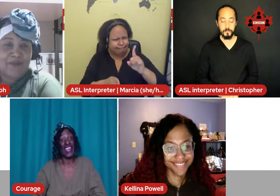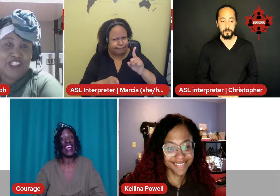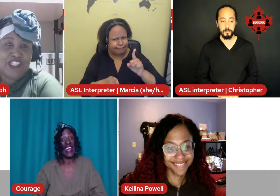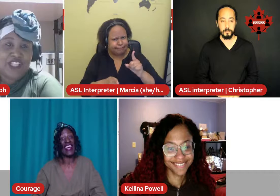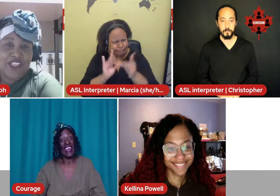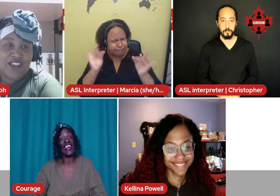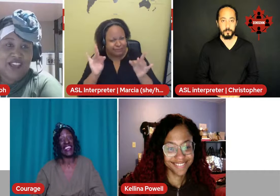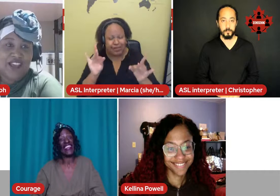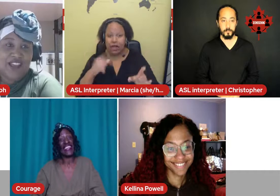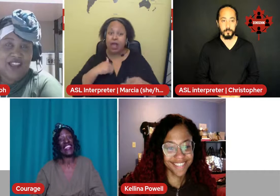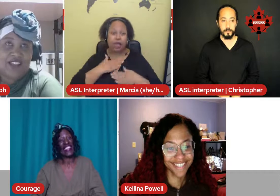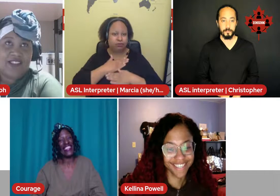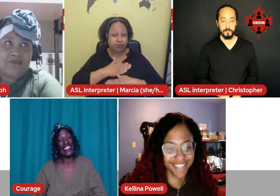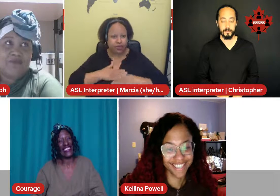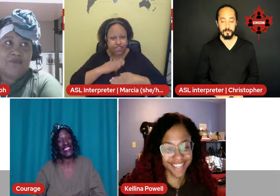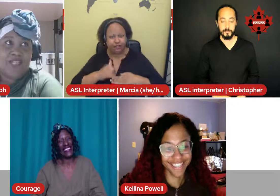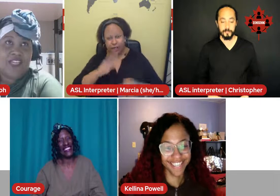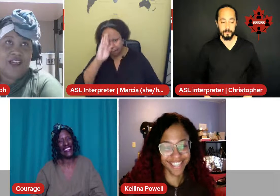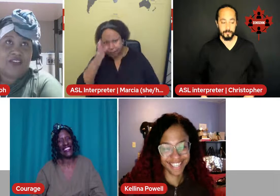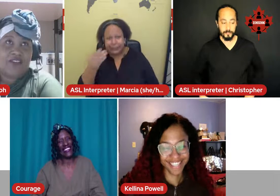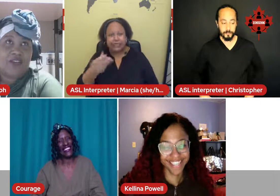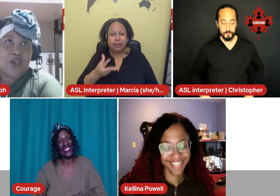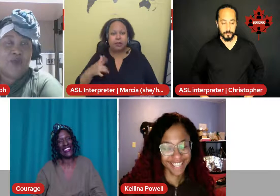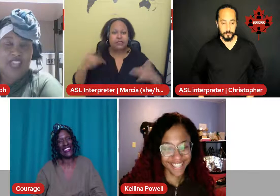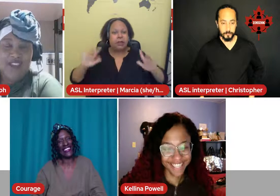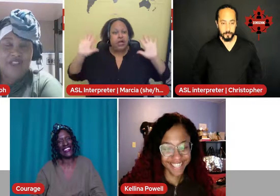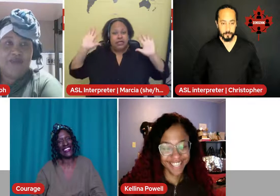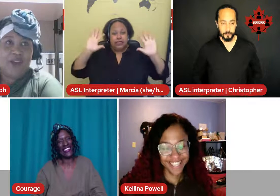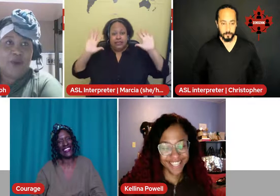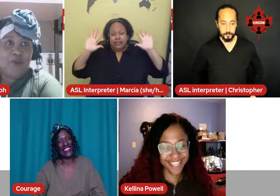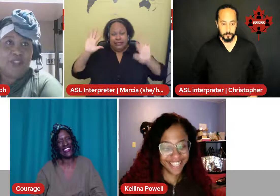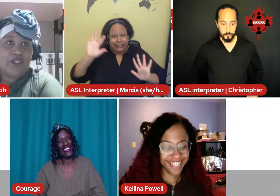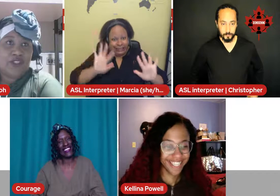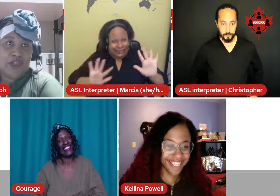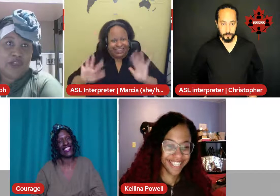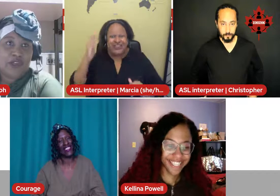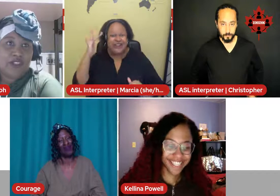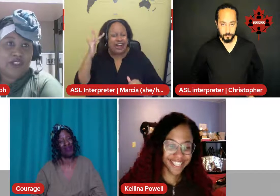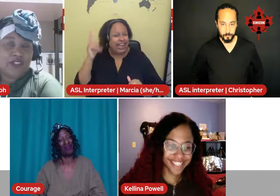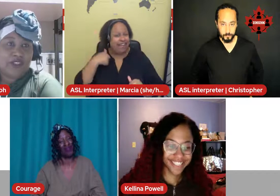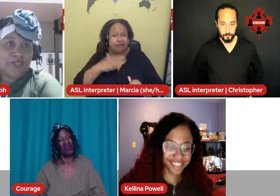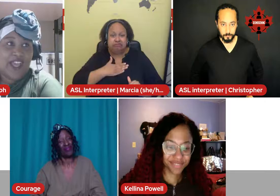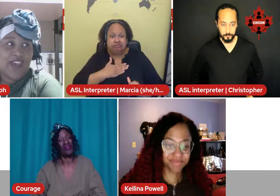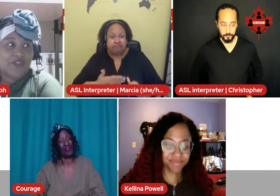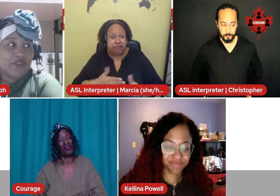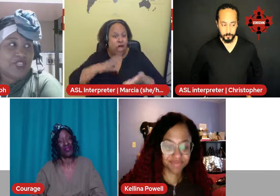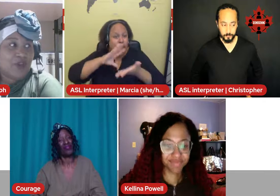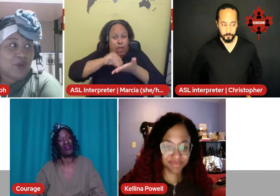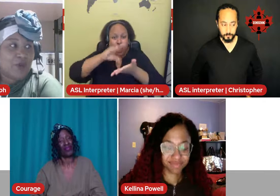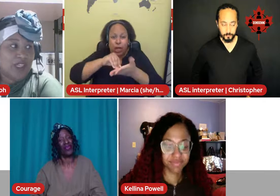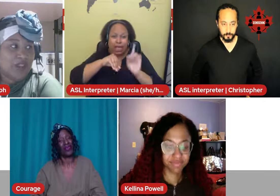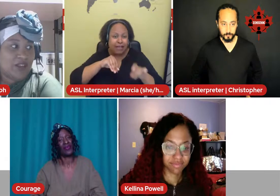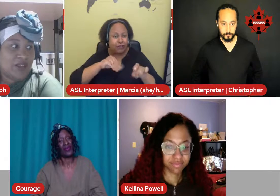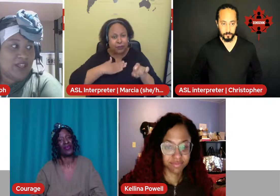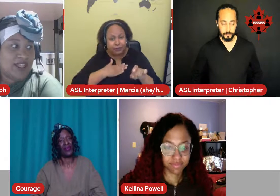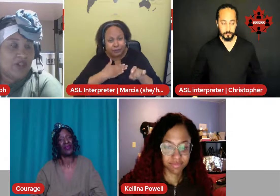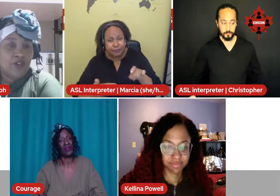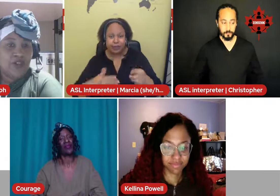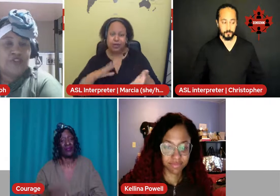appreciate that. And it's because we have to be open to learn. We have to be open in order, if